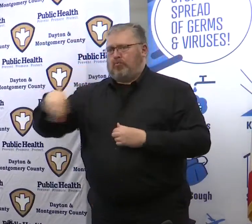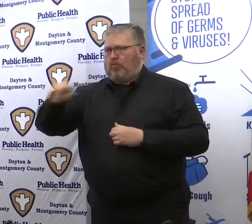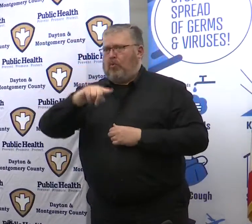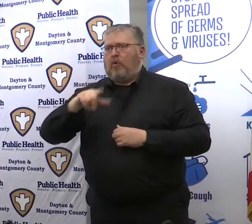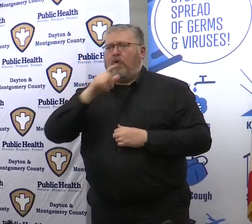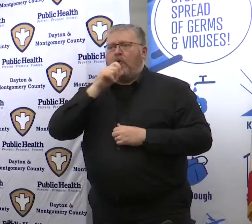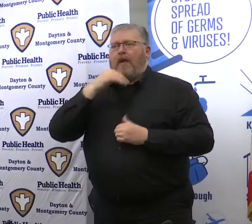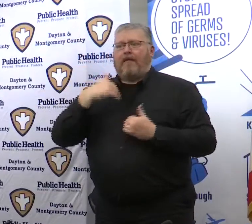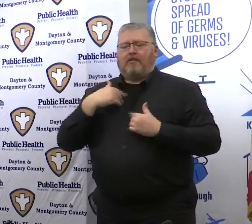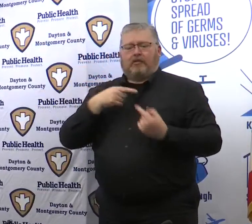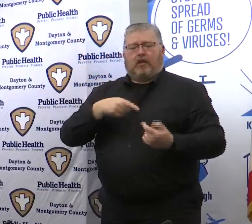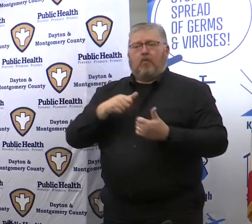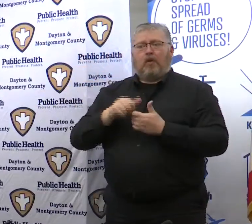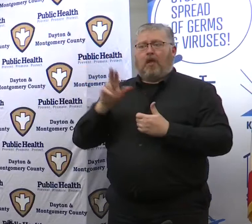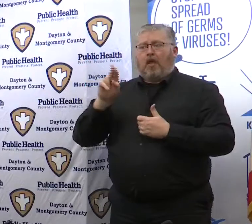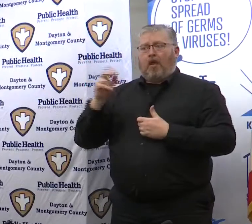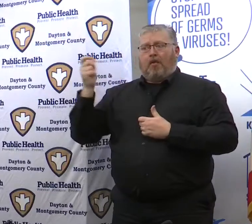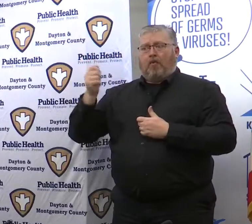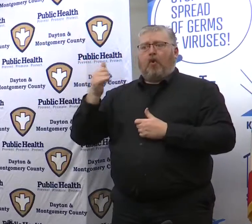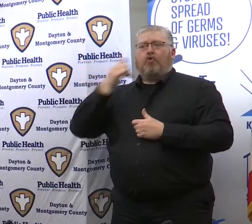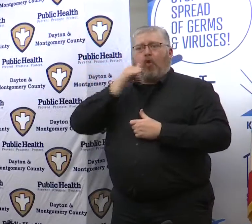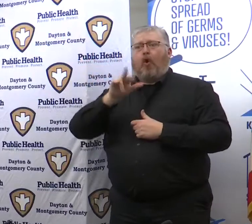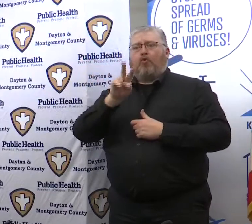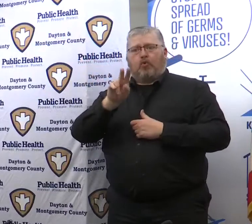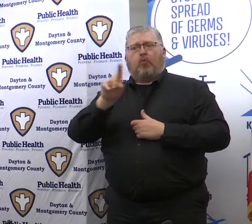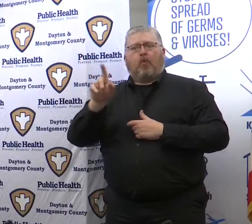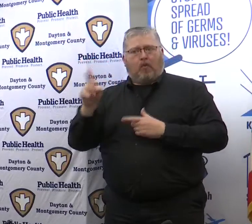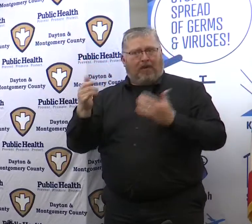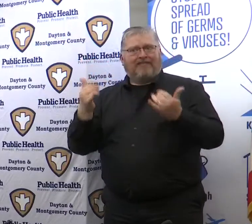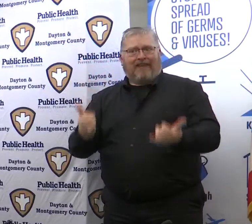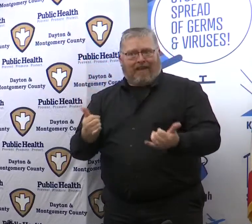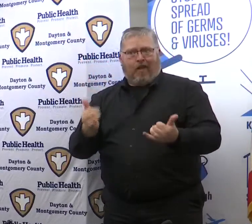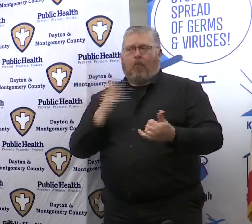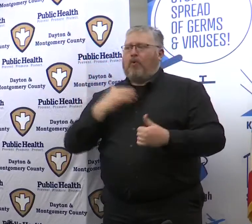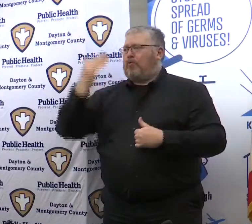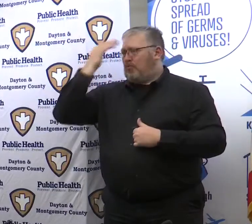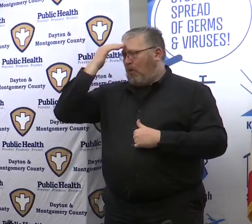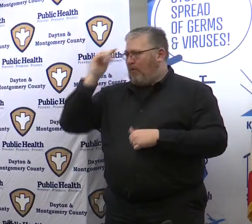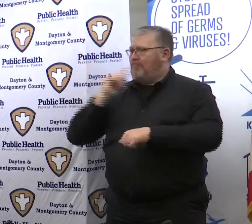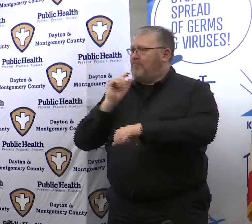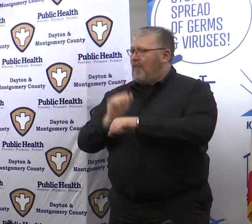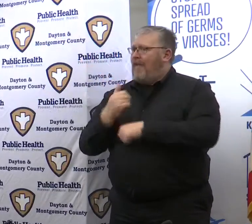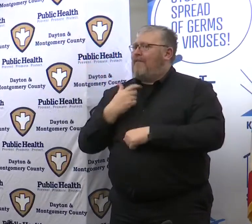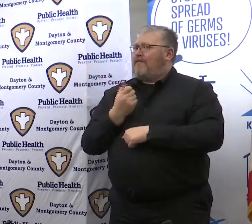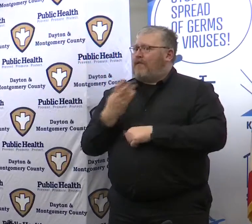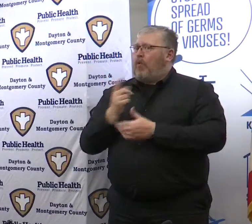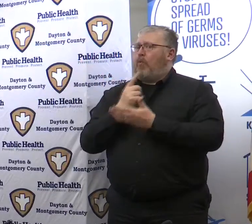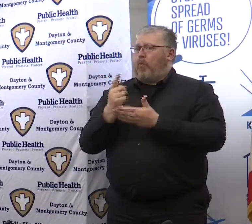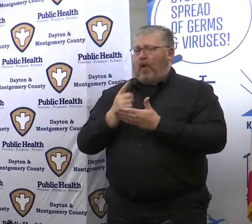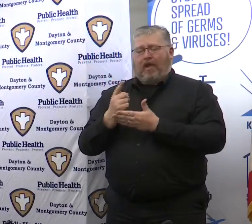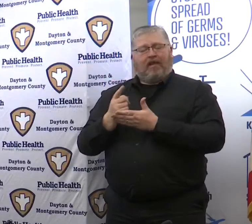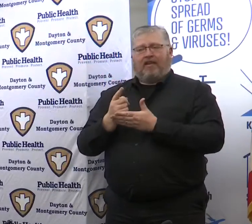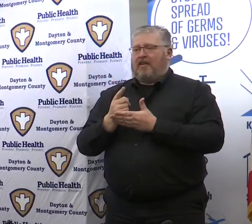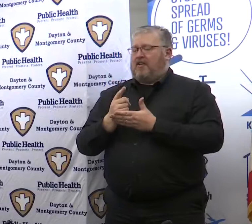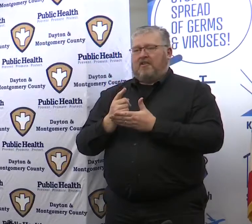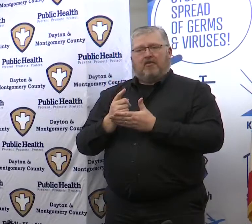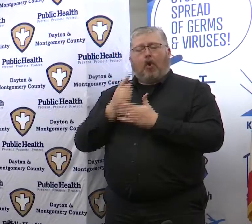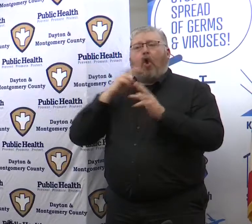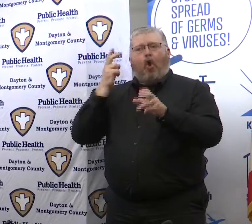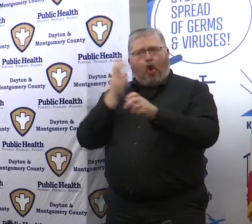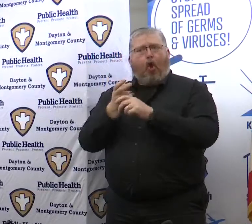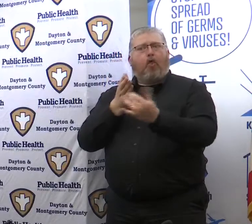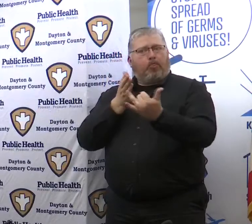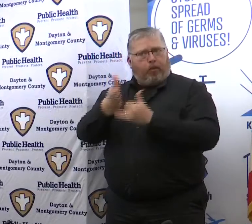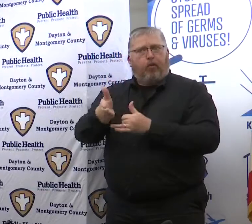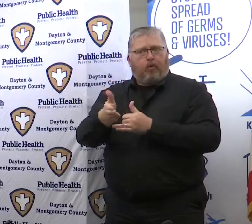that are having issues with unemployment to call 2-1-1 right now. We know there's going to be a few weeks here that this is just going to be such a challenge and